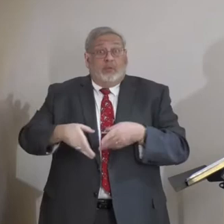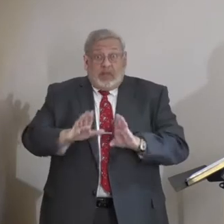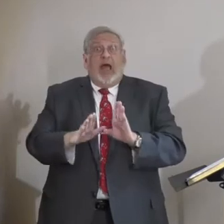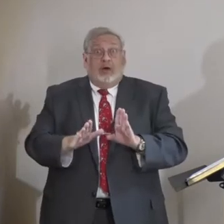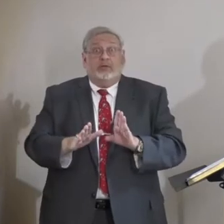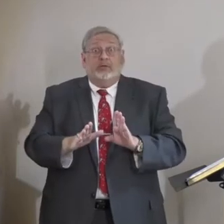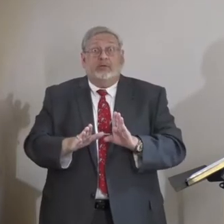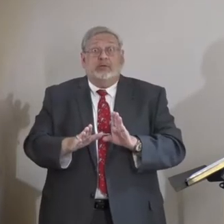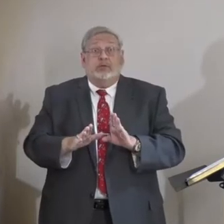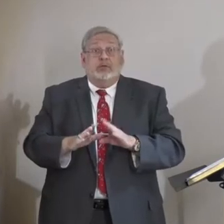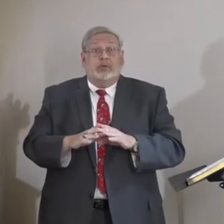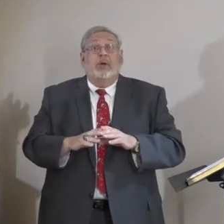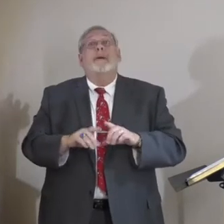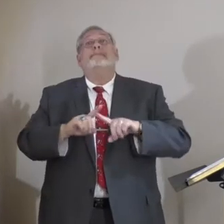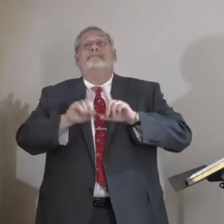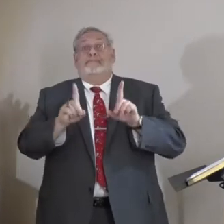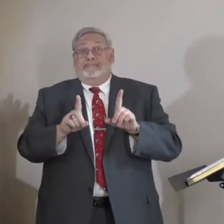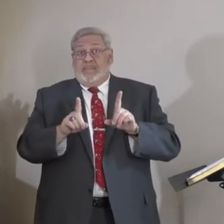benefit themselves.